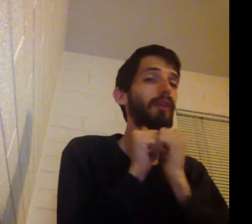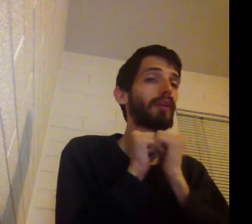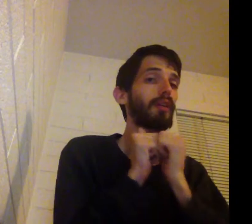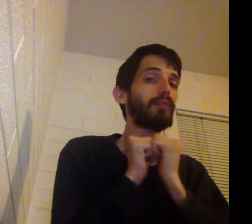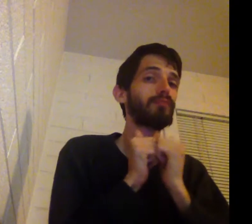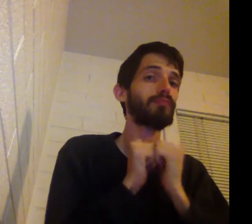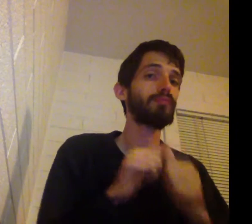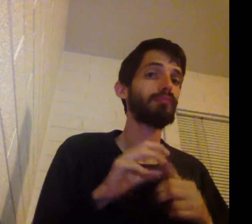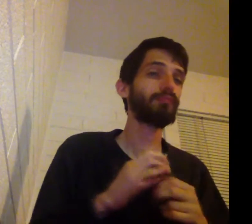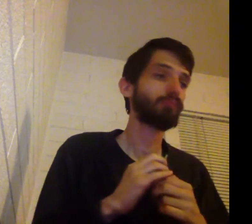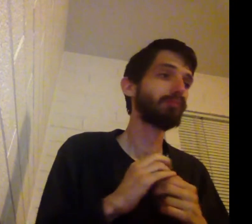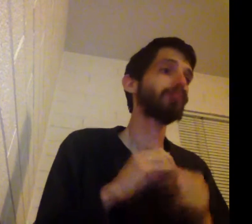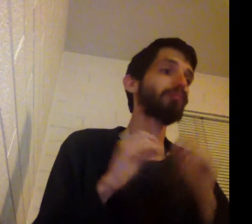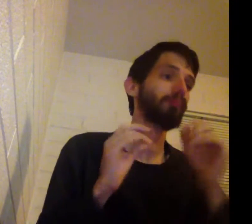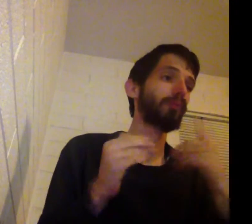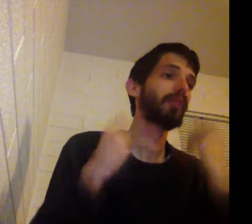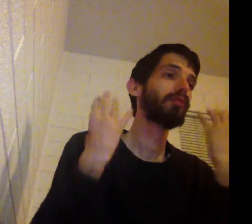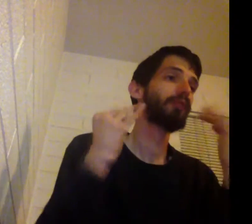let's be crazy